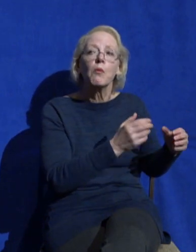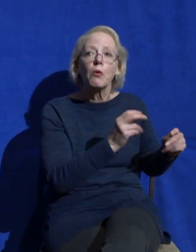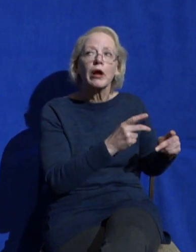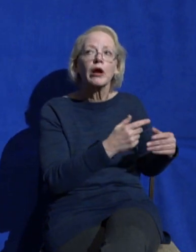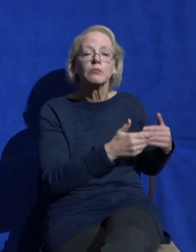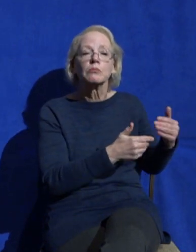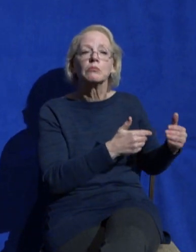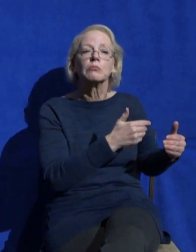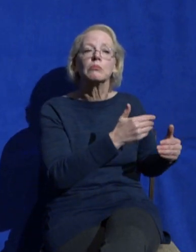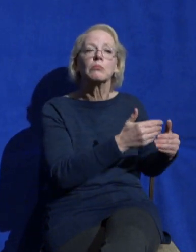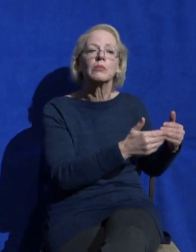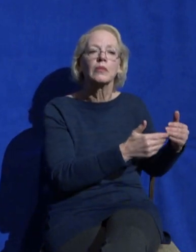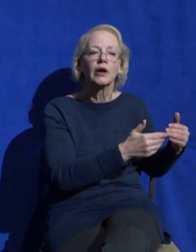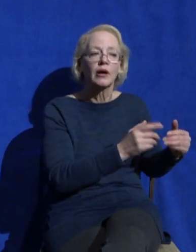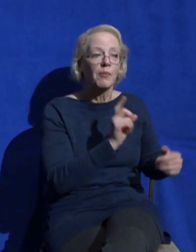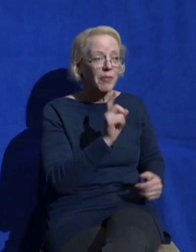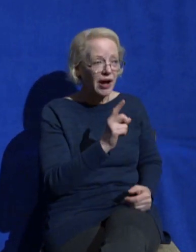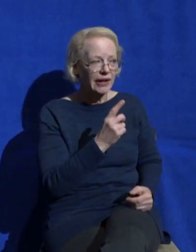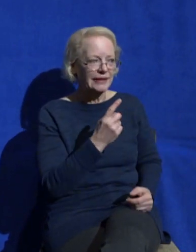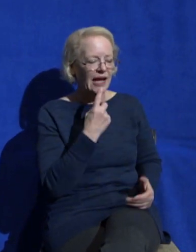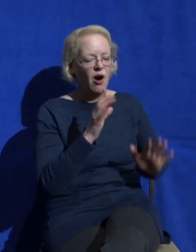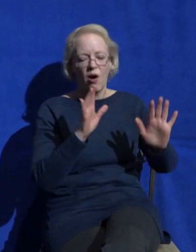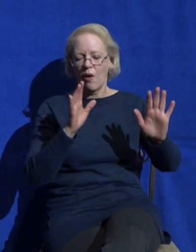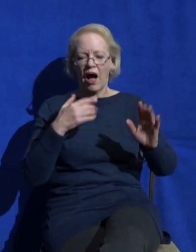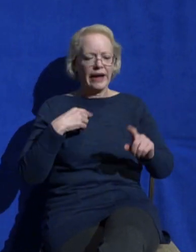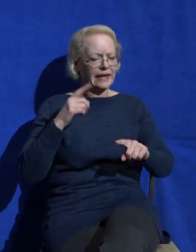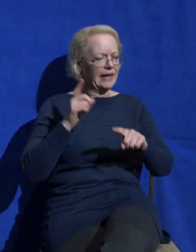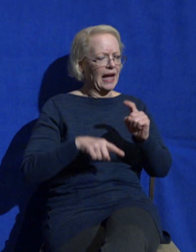But saying I'm too busy to spend time with God is like saying I'm too busy to breathe.